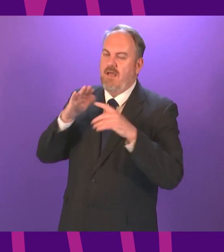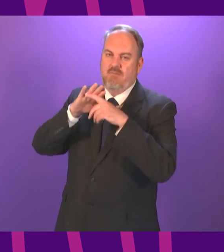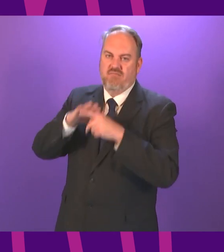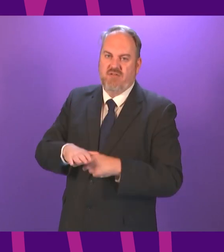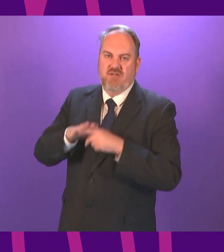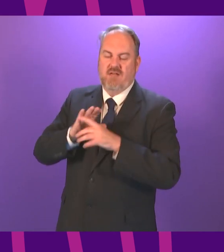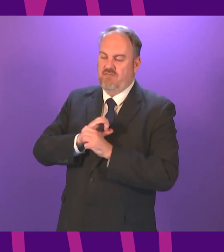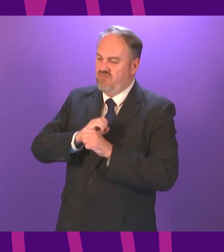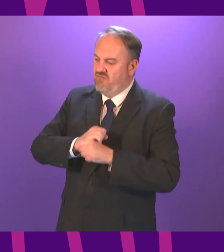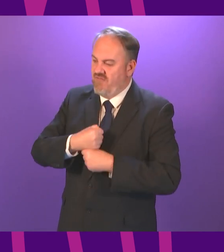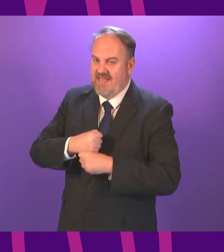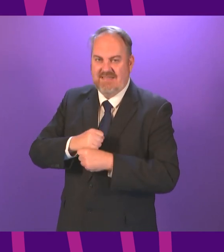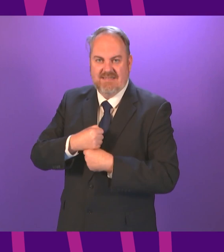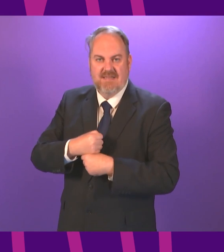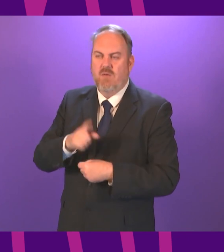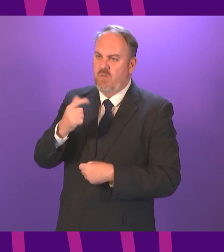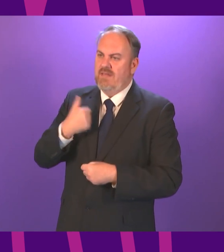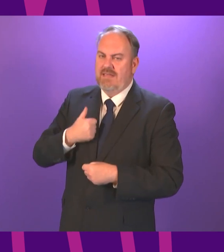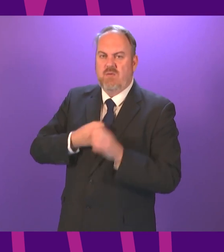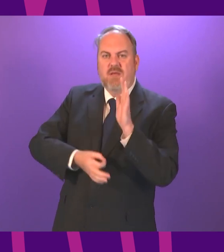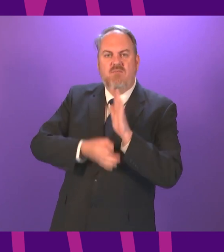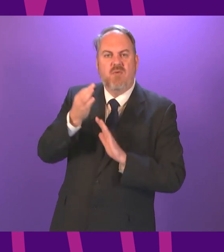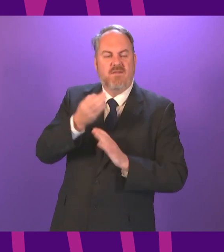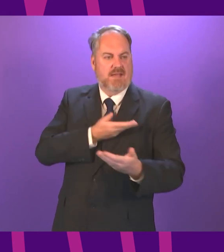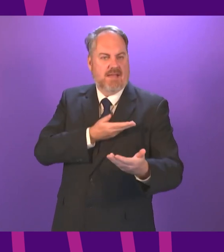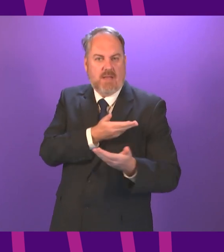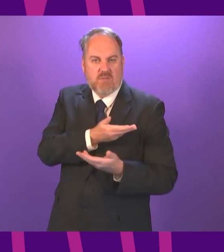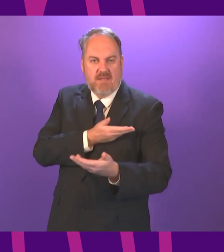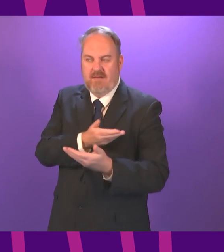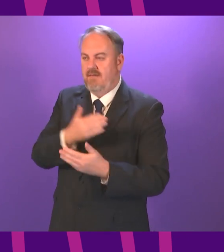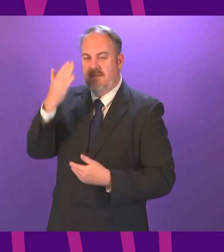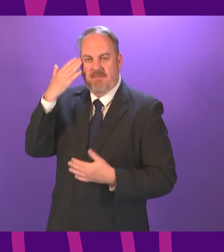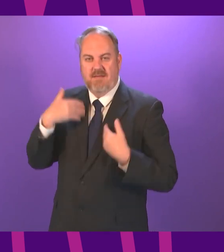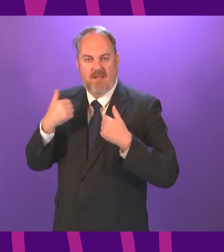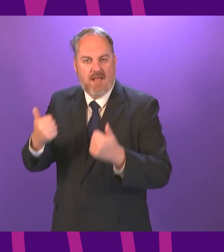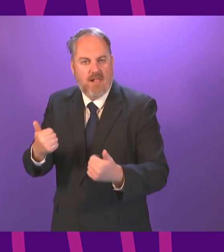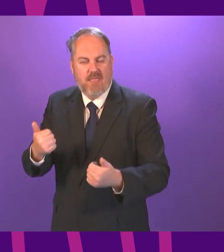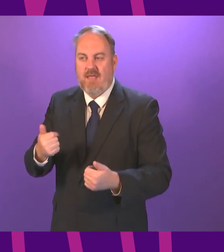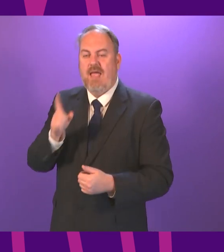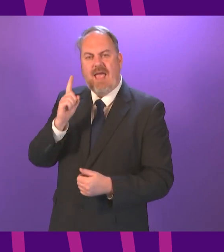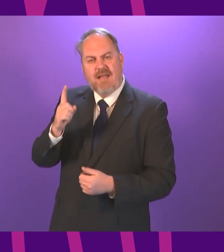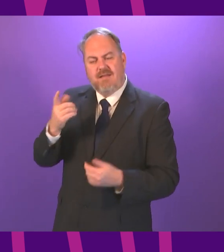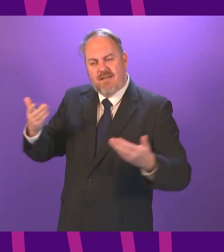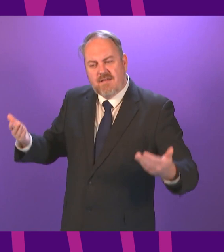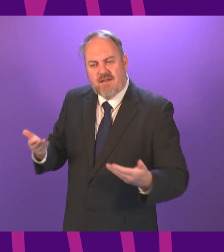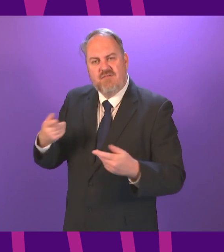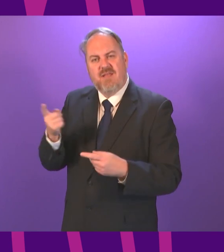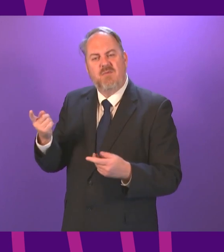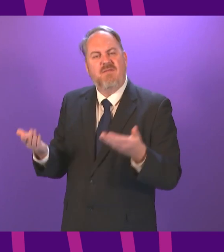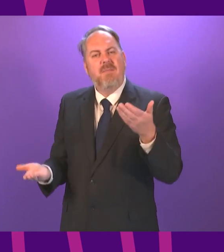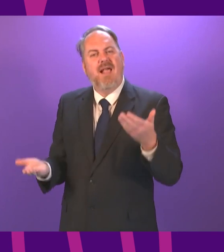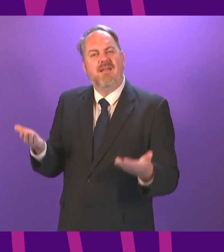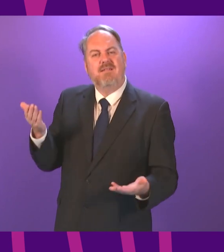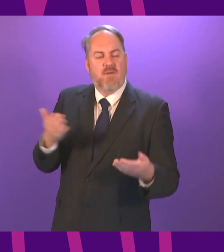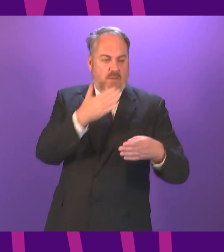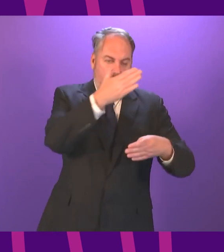and give staff access to proper mental health support and counselling, as well as ensuring a work-life balance and progression opportunities that allow them